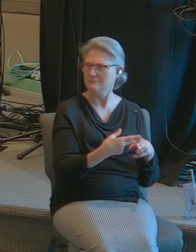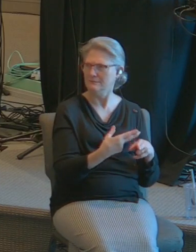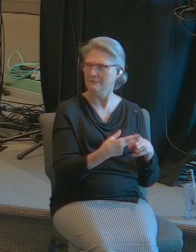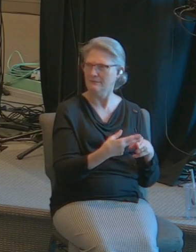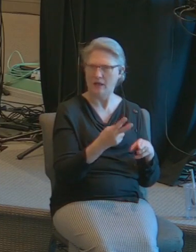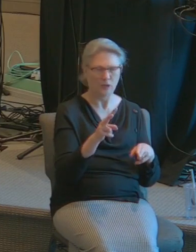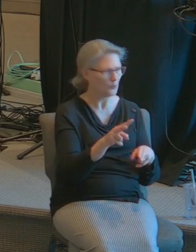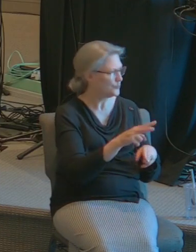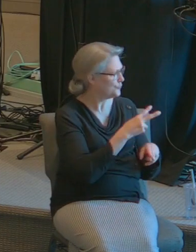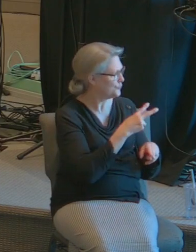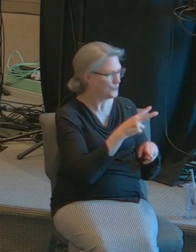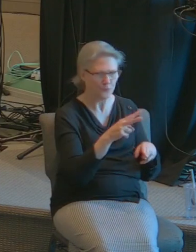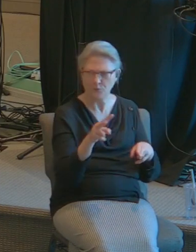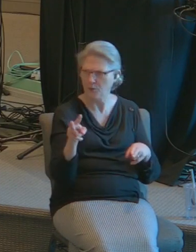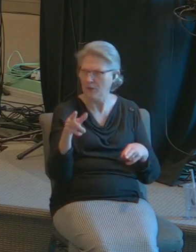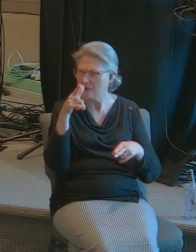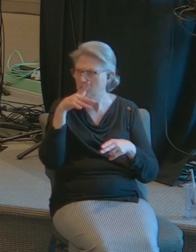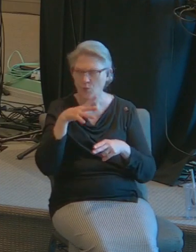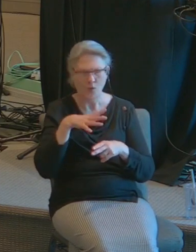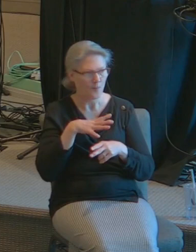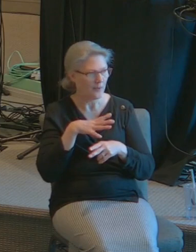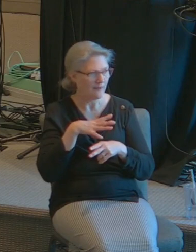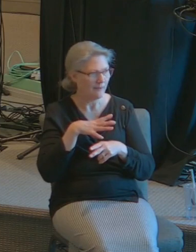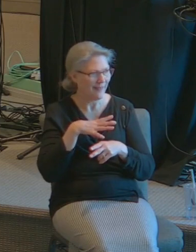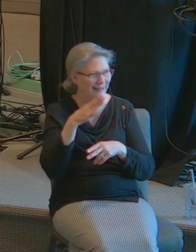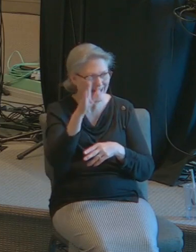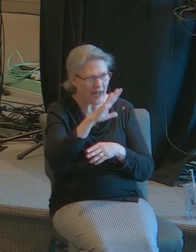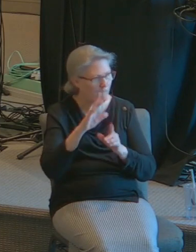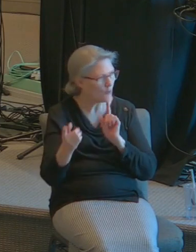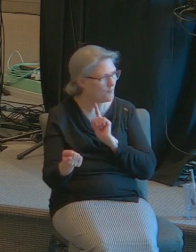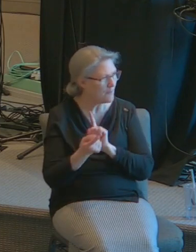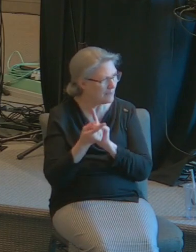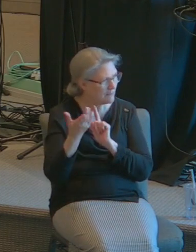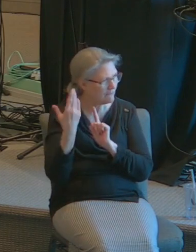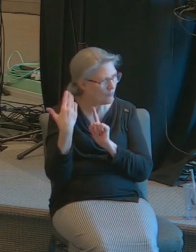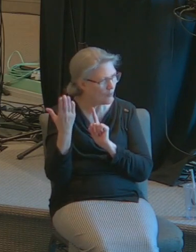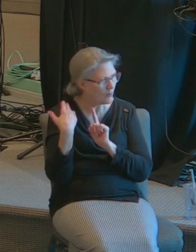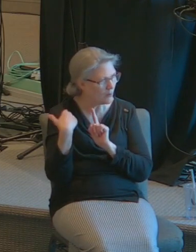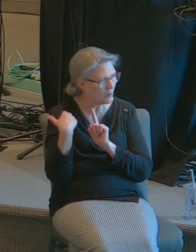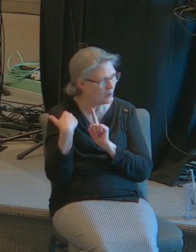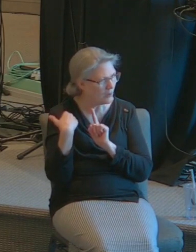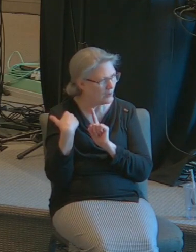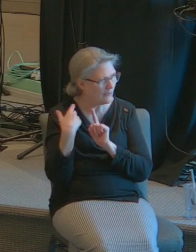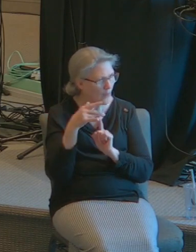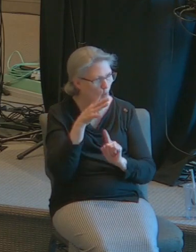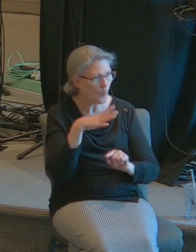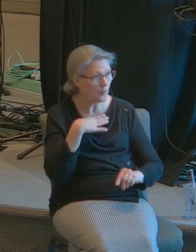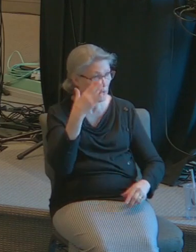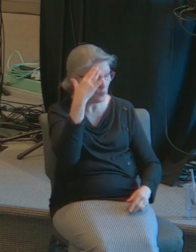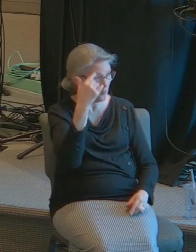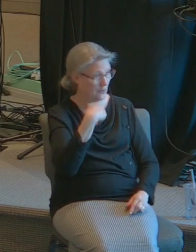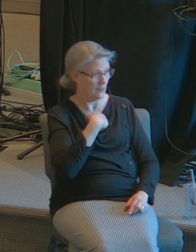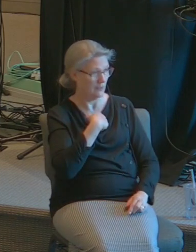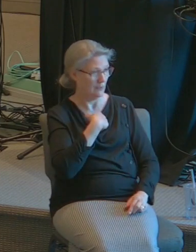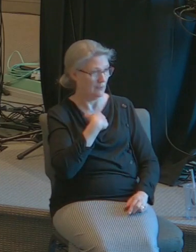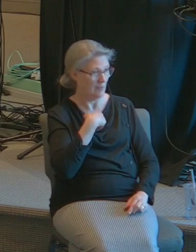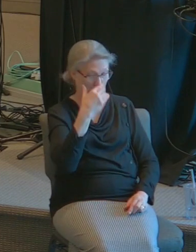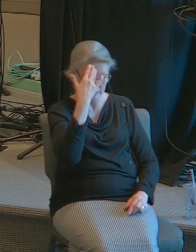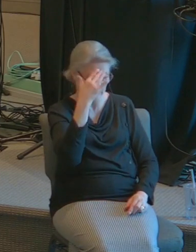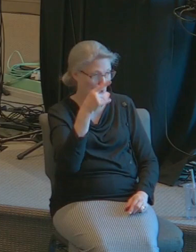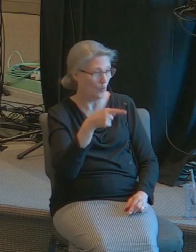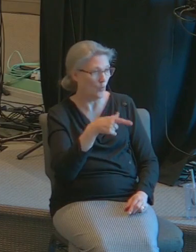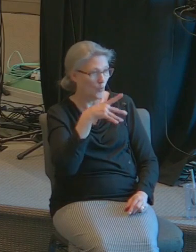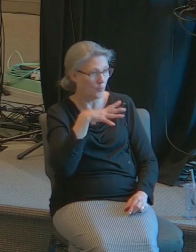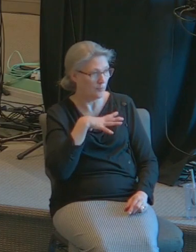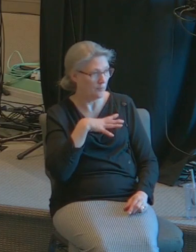I looked around and there was a woman that I had never met she knew me I did not know